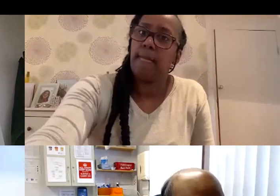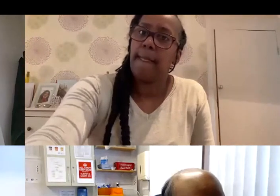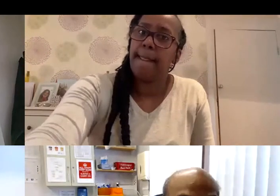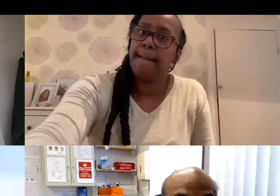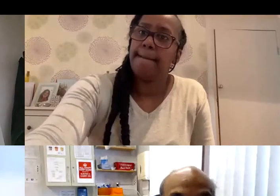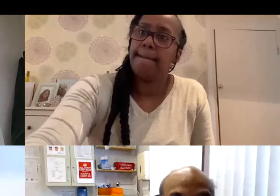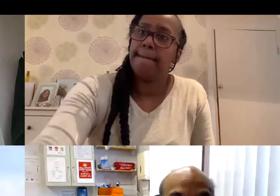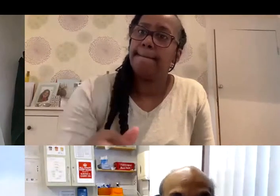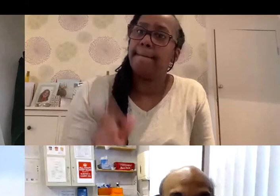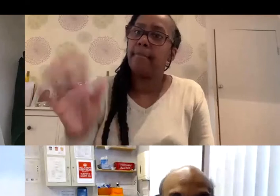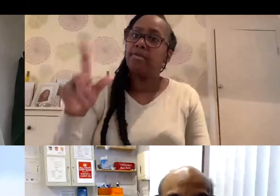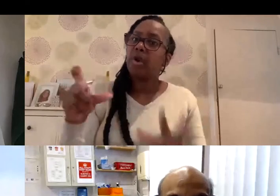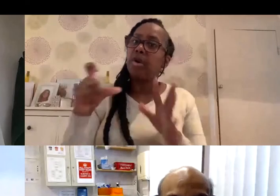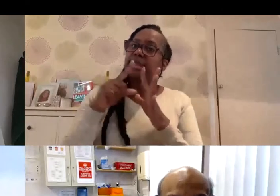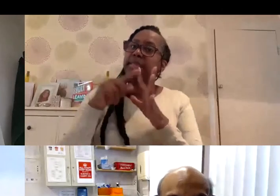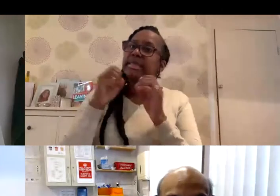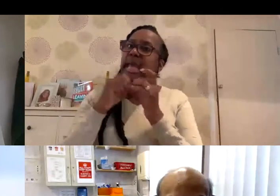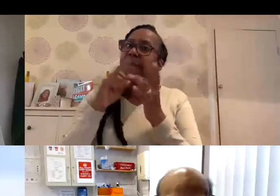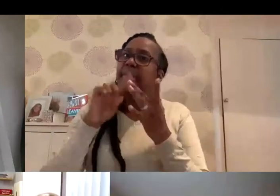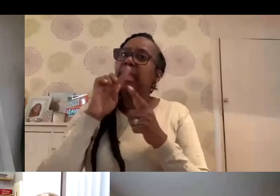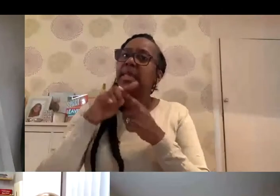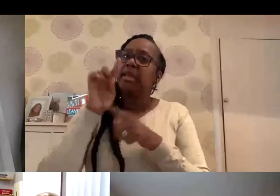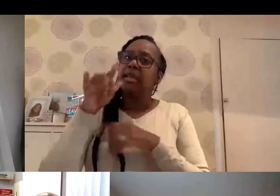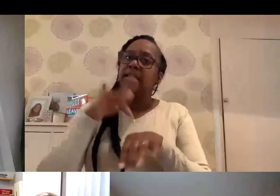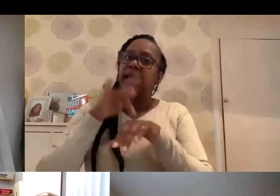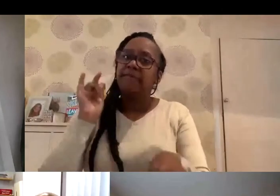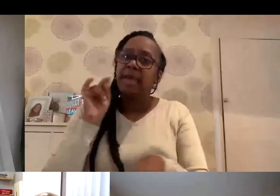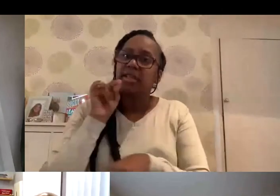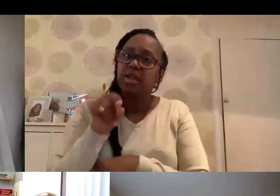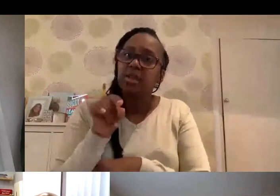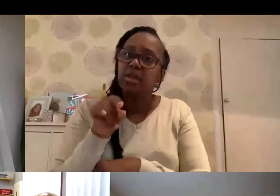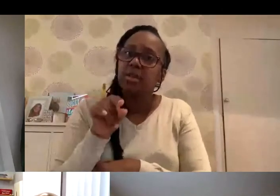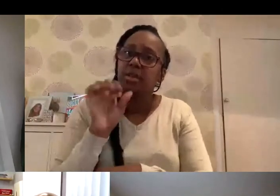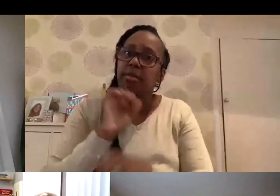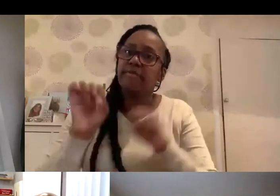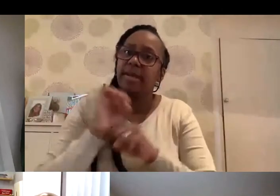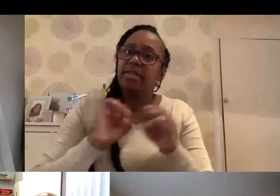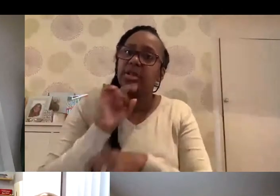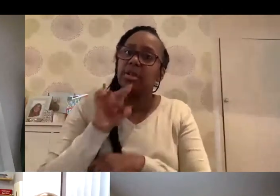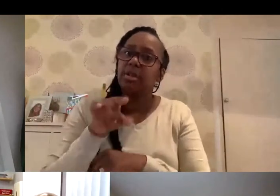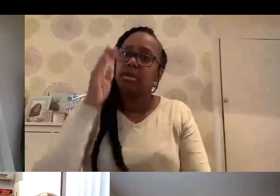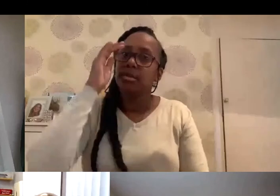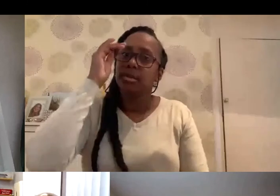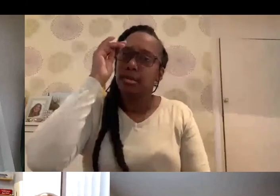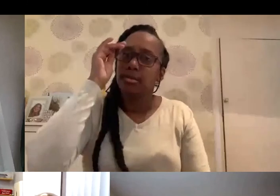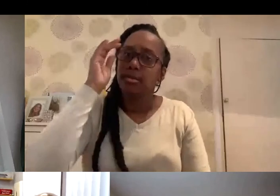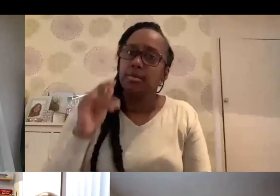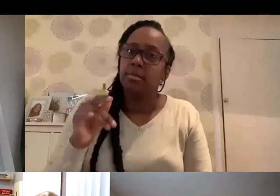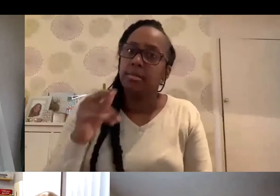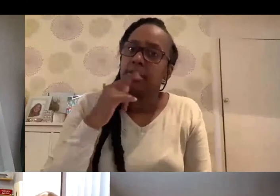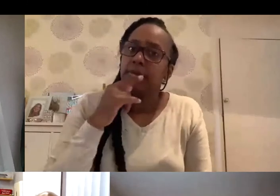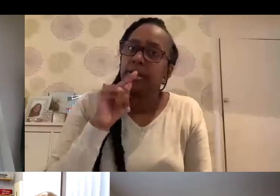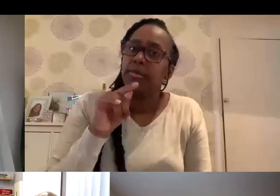Thanks. We've got Debbie, the infection prevention control specialist. She's just joining us. I can't unmute.